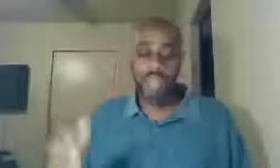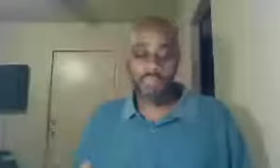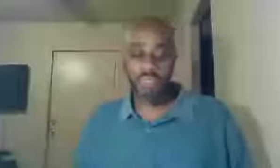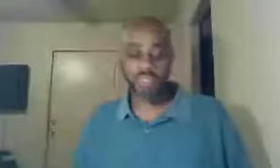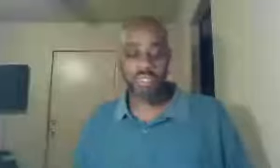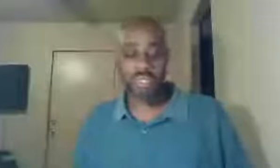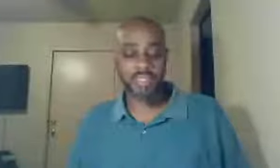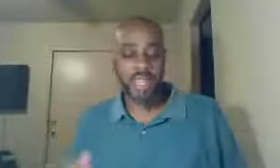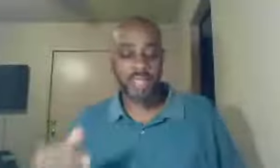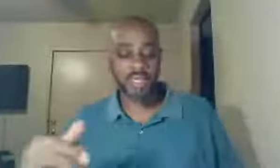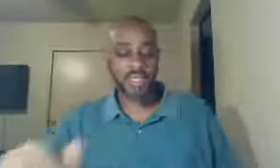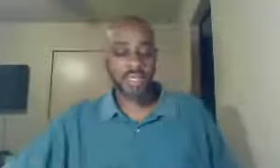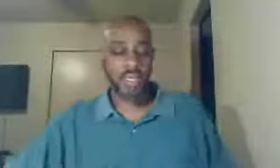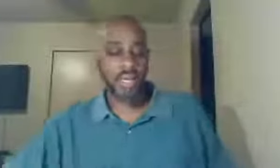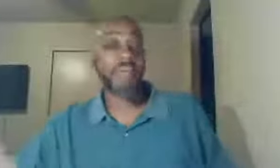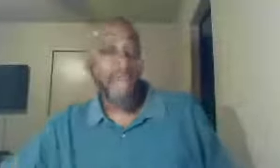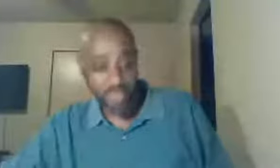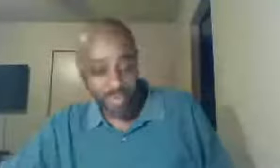man in ministry, let's say a pastor,